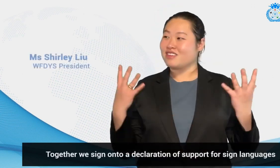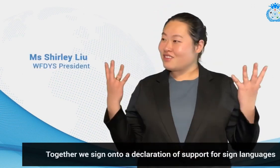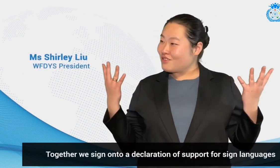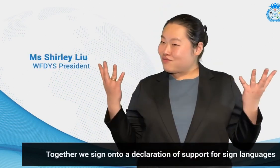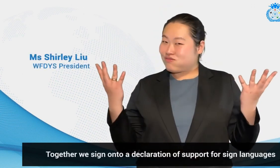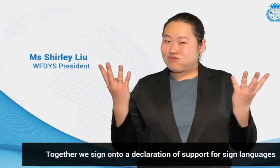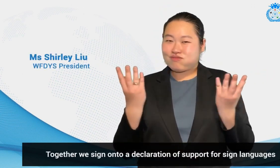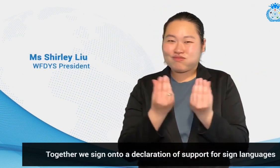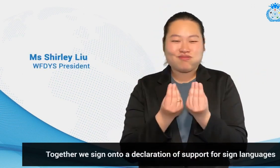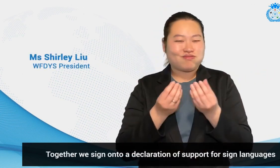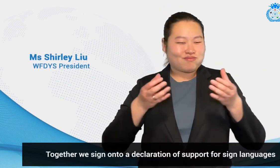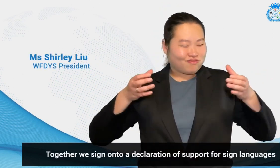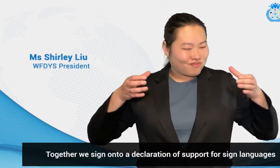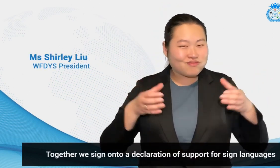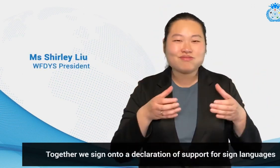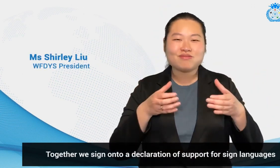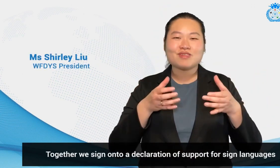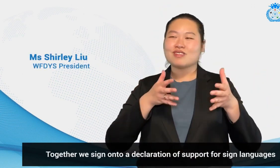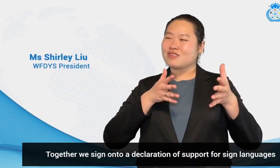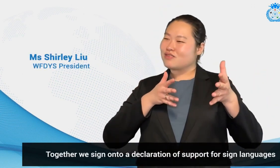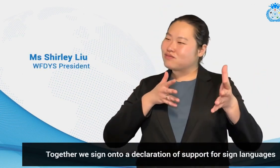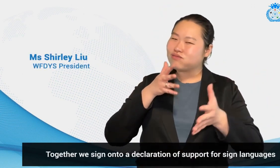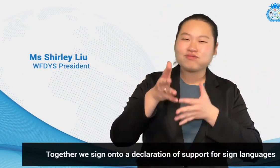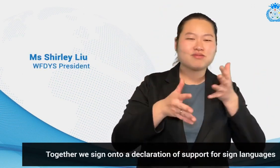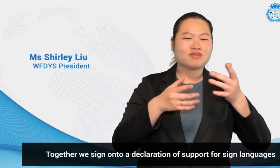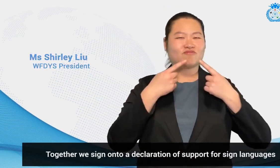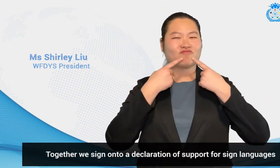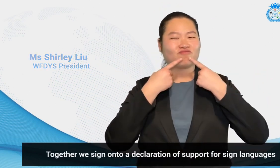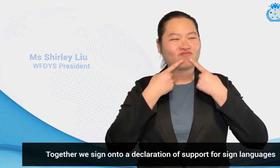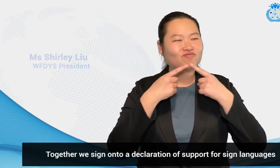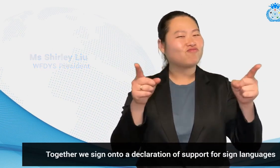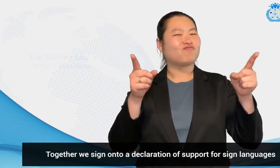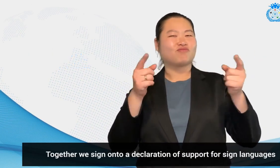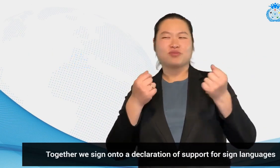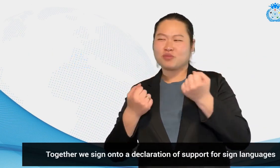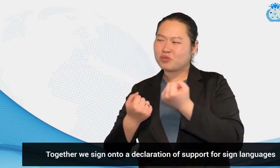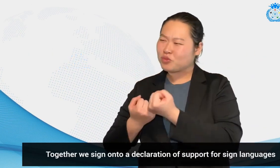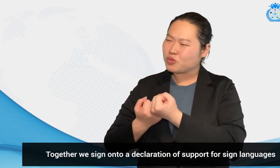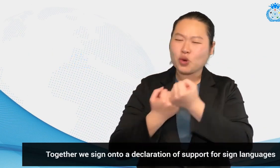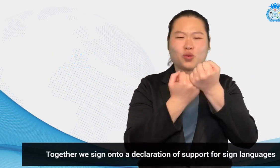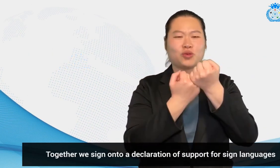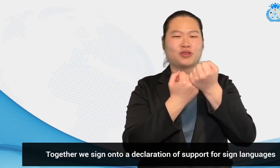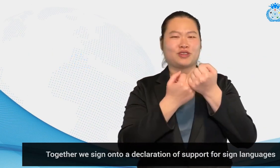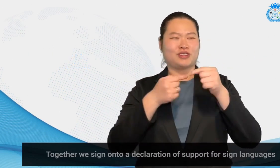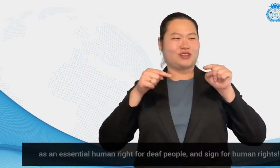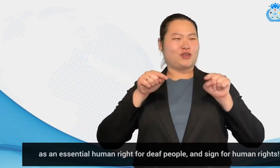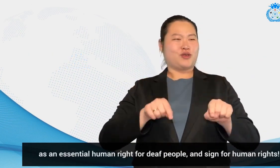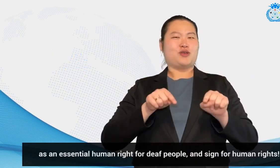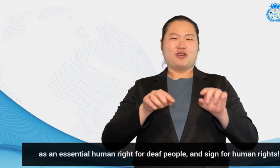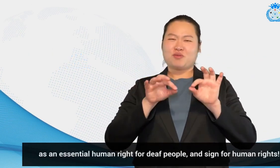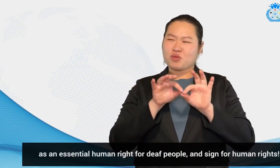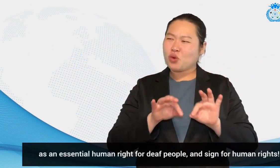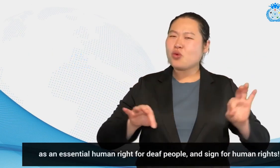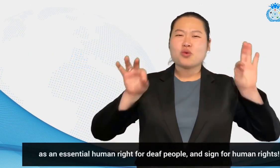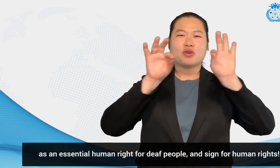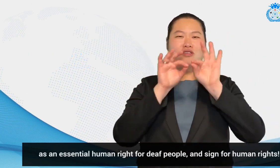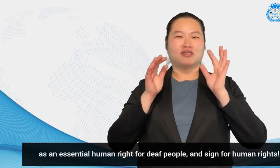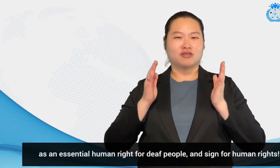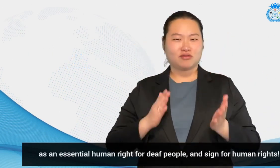Together, we sign unto a declaration of support for sign languages as an essential human right